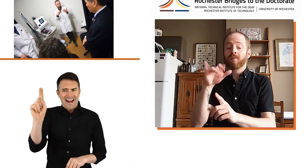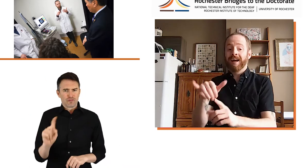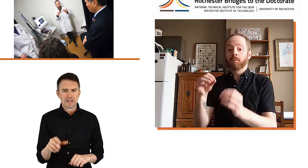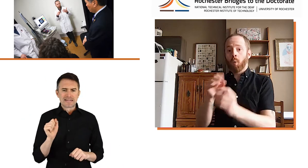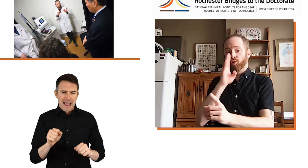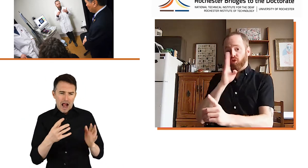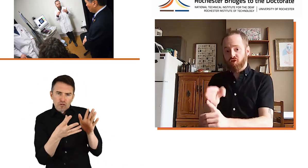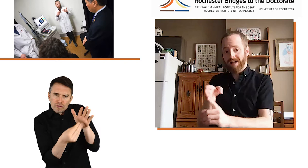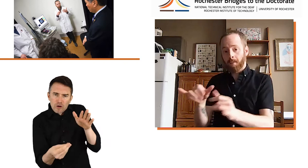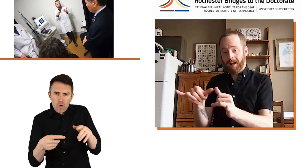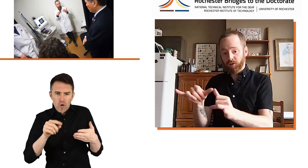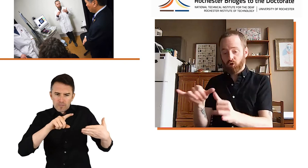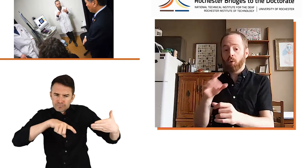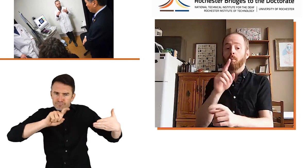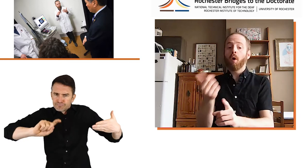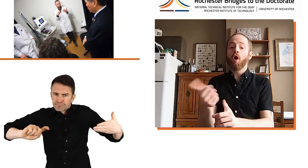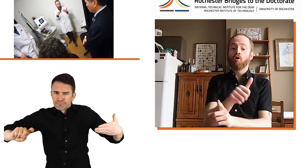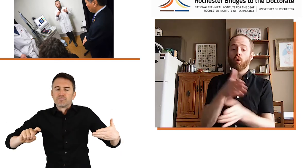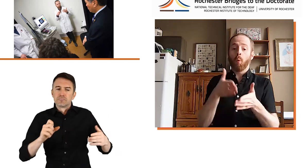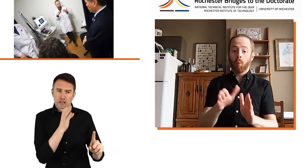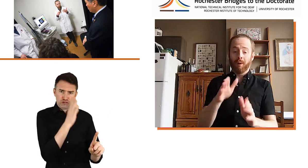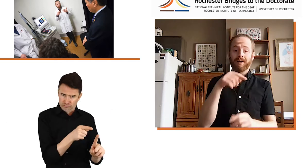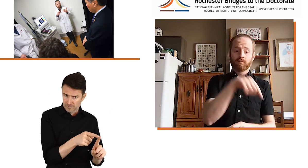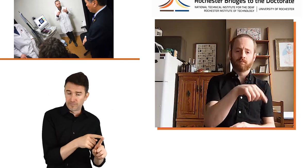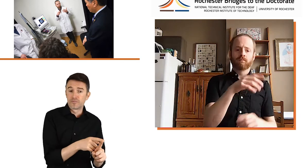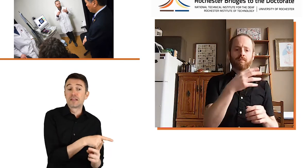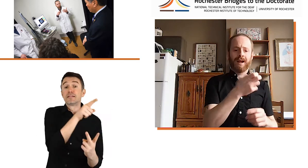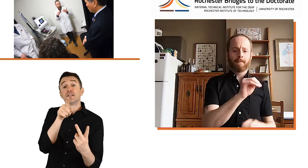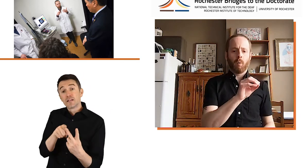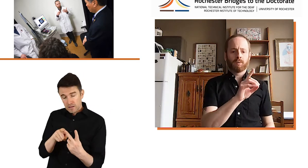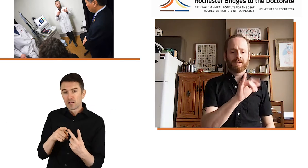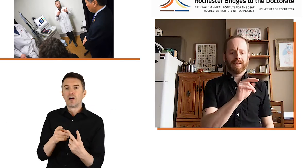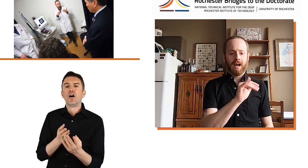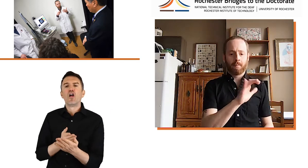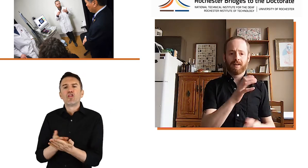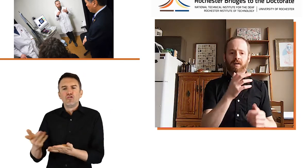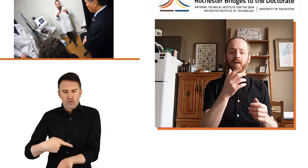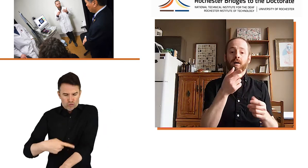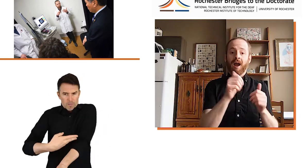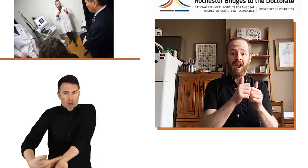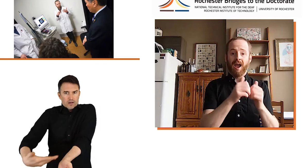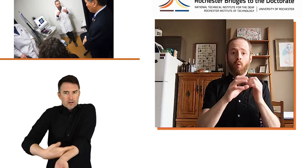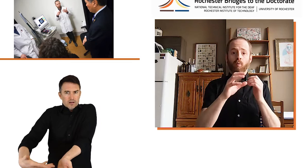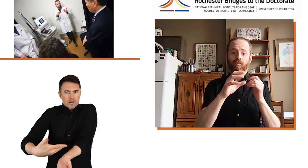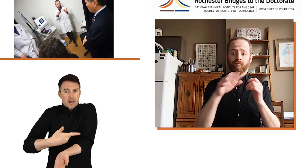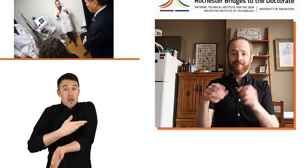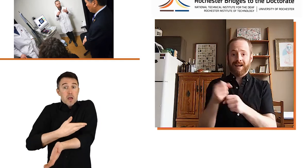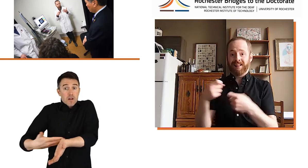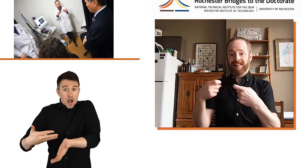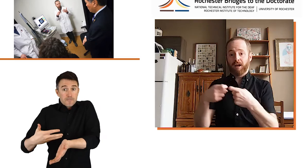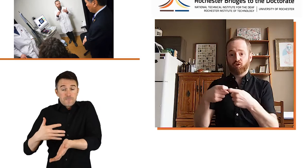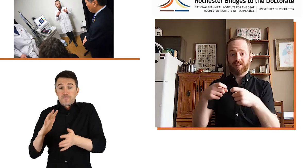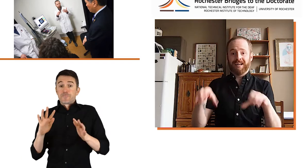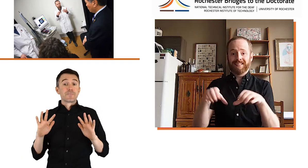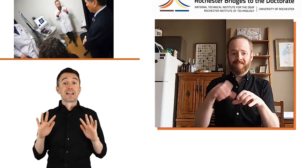recorded, and that's a more direct measurement of the brain function, where the other way using hemodynamics is